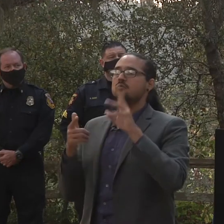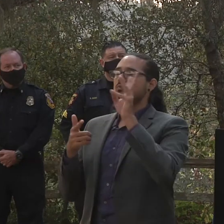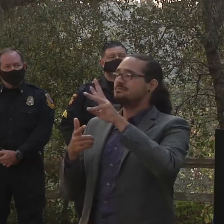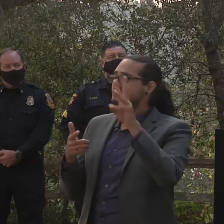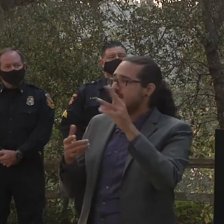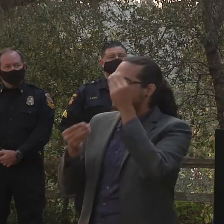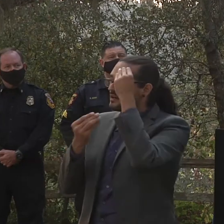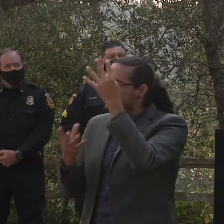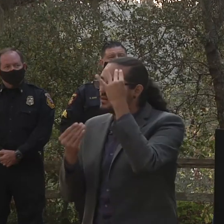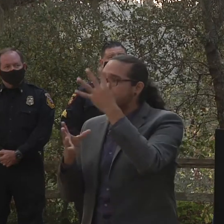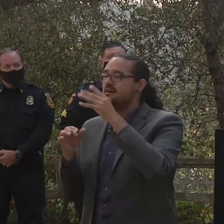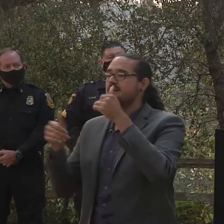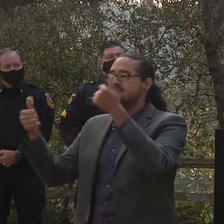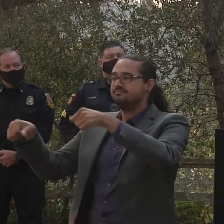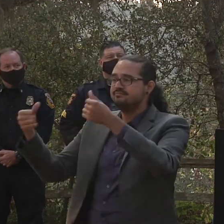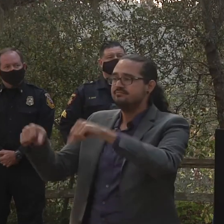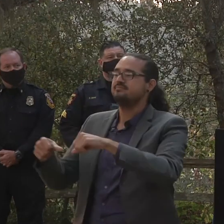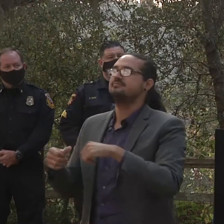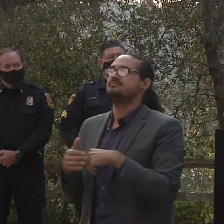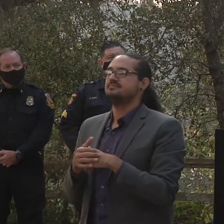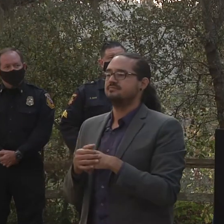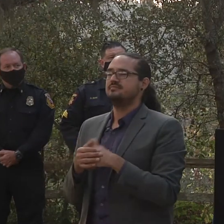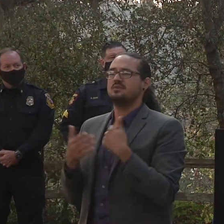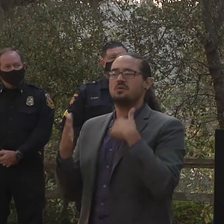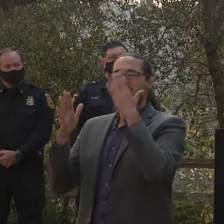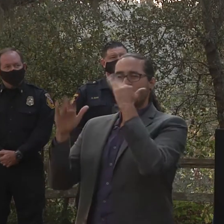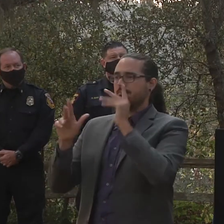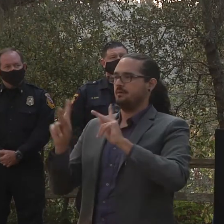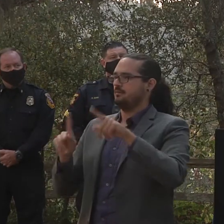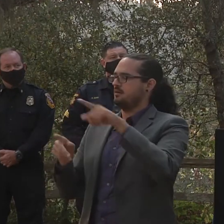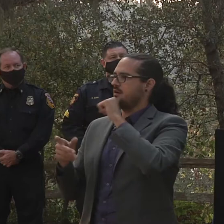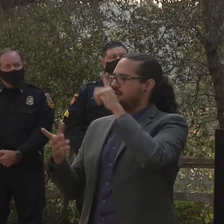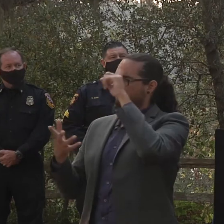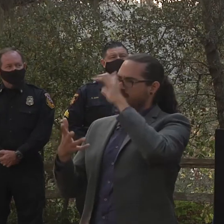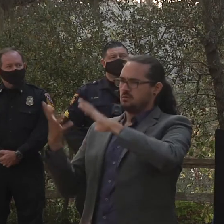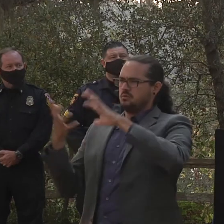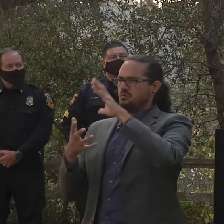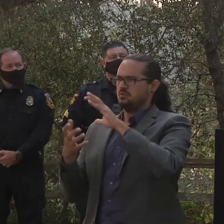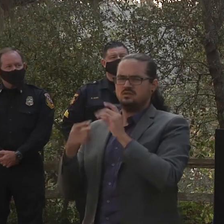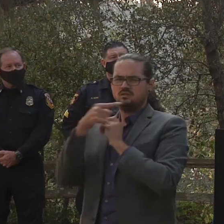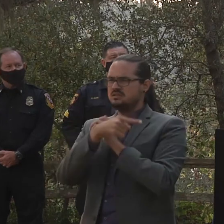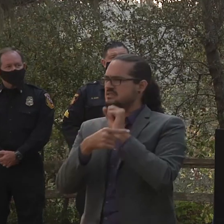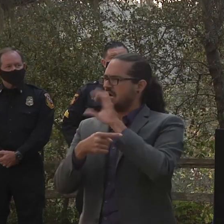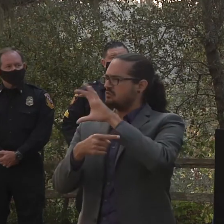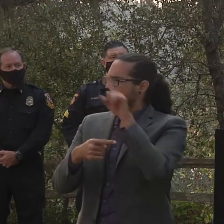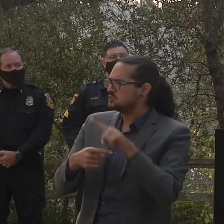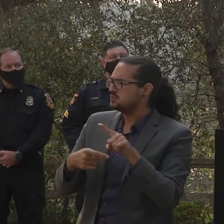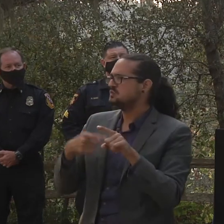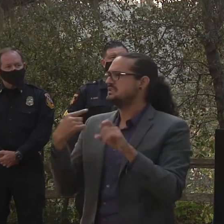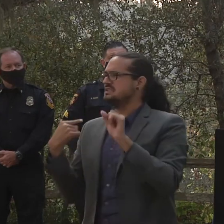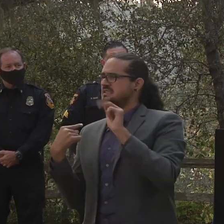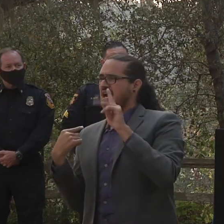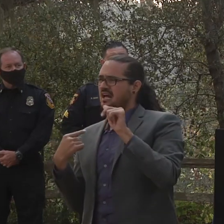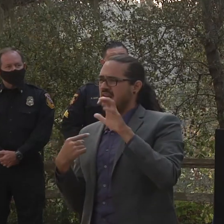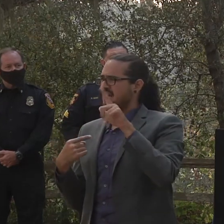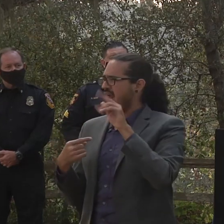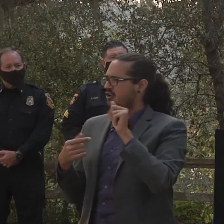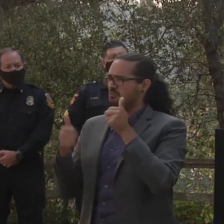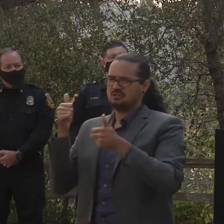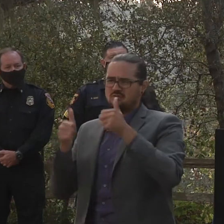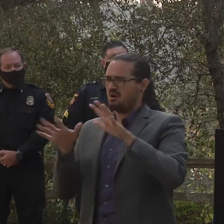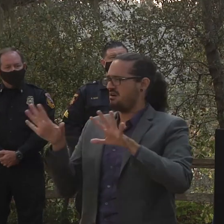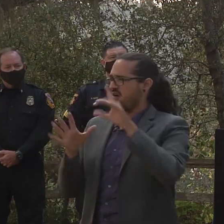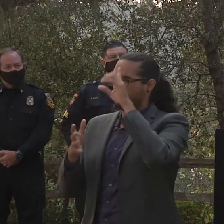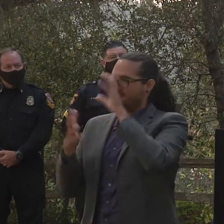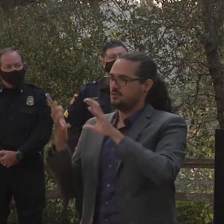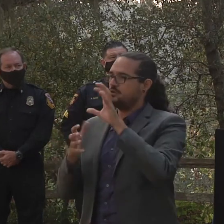our county. I bring that up just so people aren't confused between the two counties and the evacuation order being lifted in Santa Clara. Another thing, so